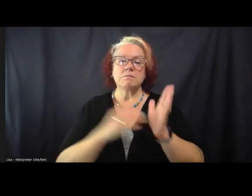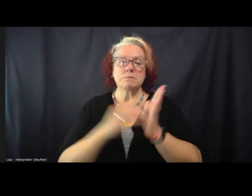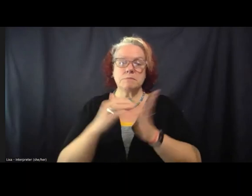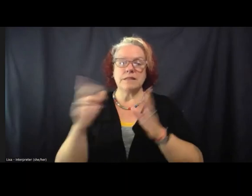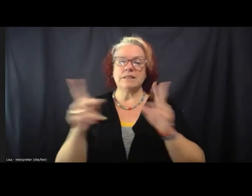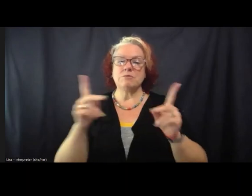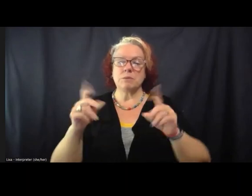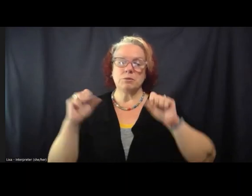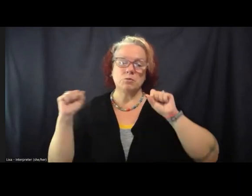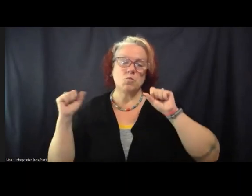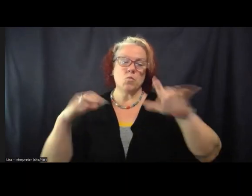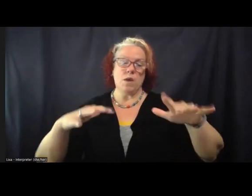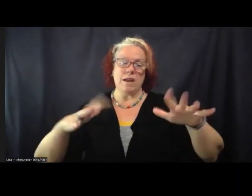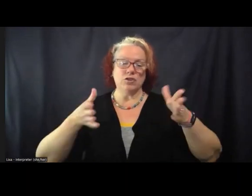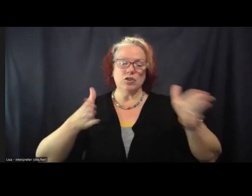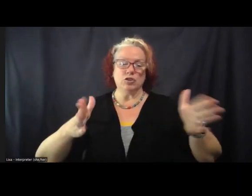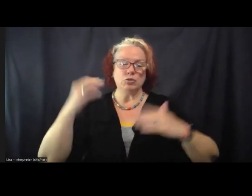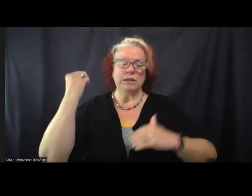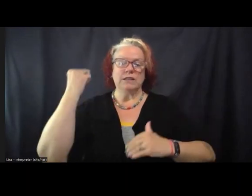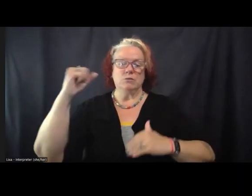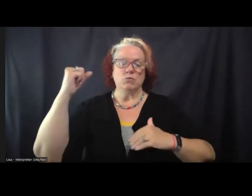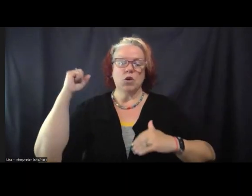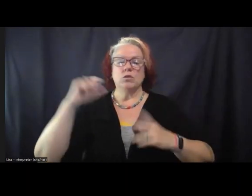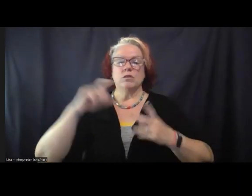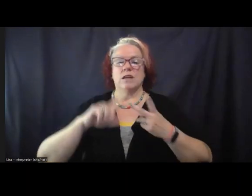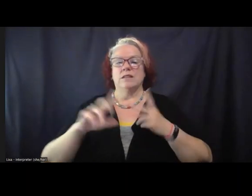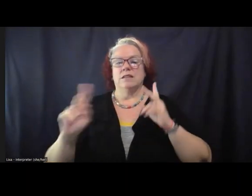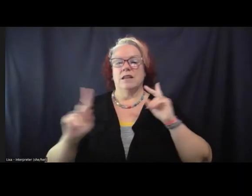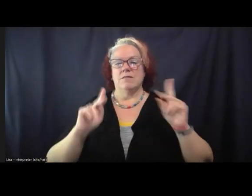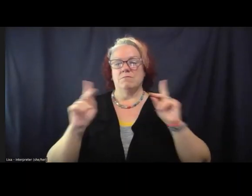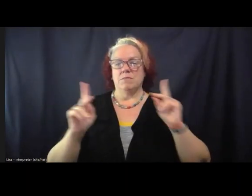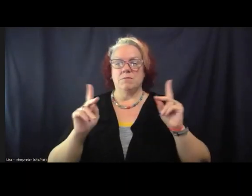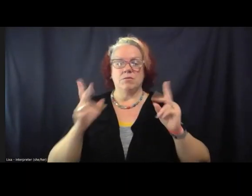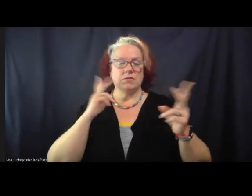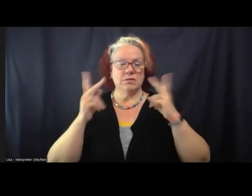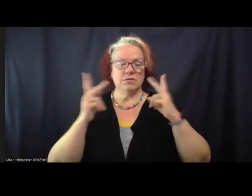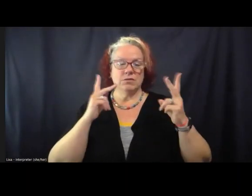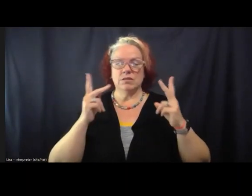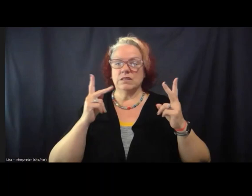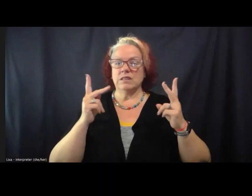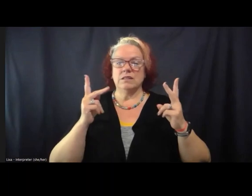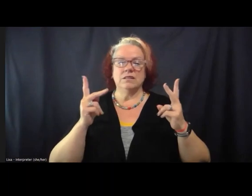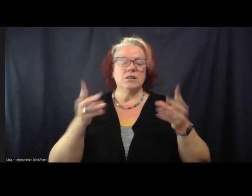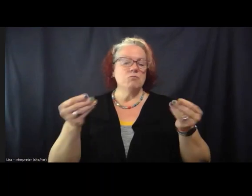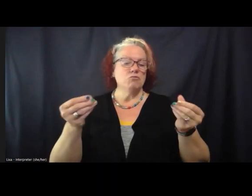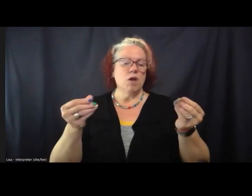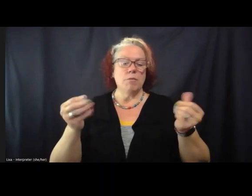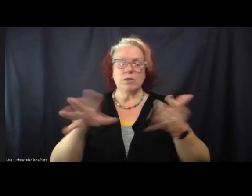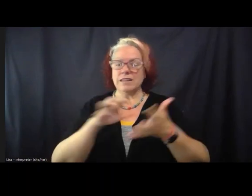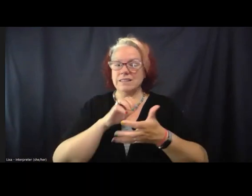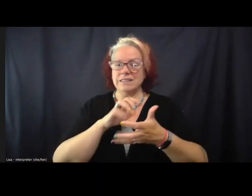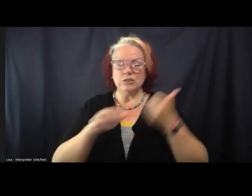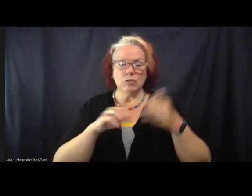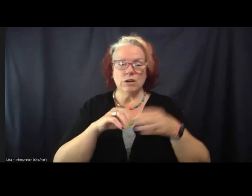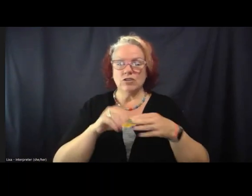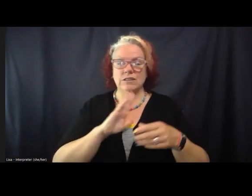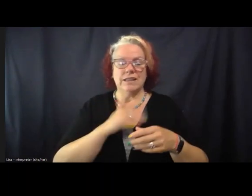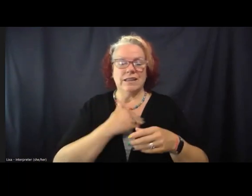to the street. The reason was because people engaged in property destruction in our state and other states across the whole country.